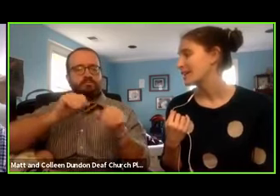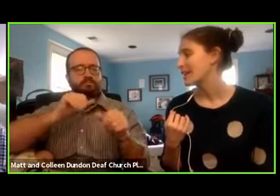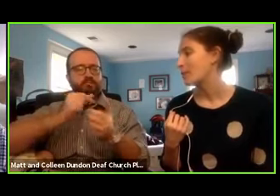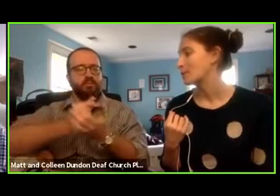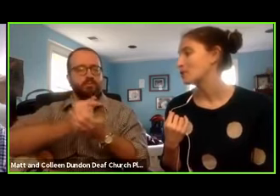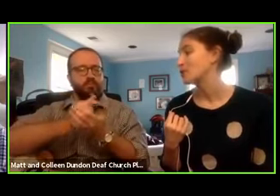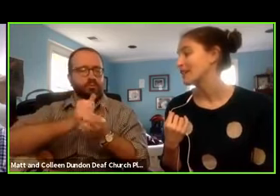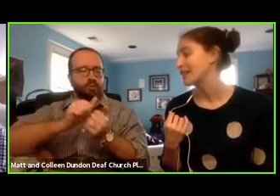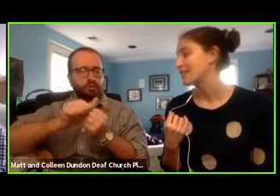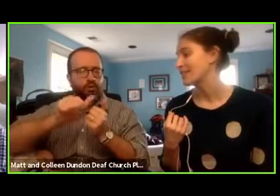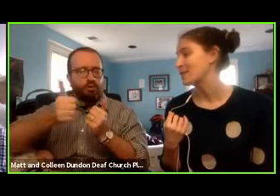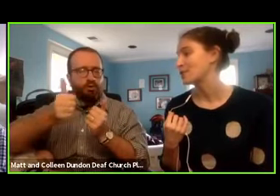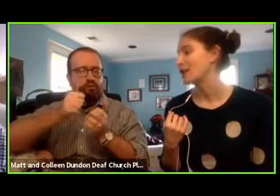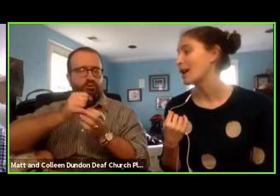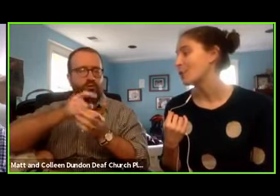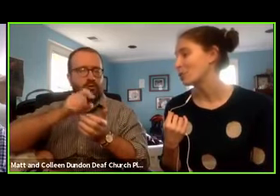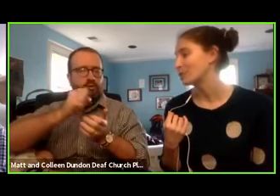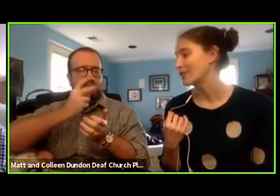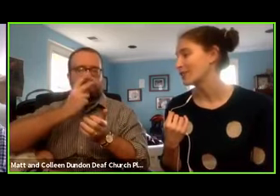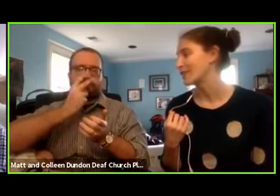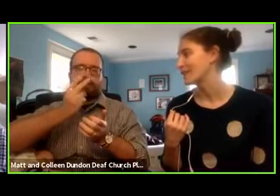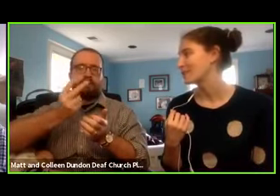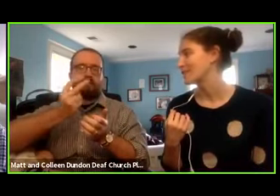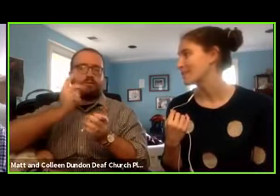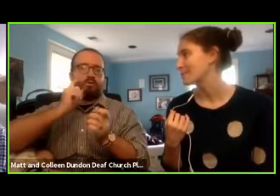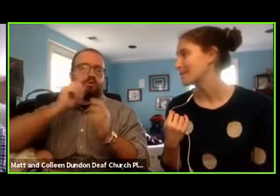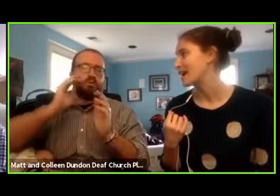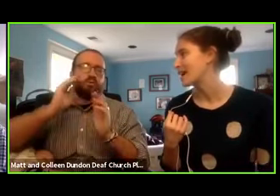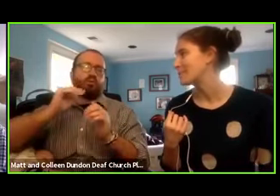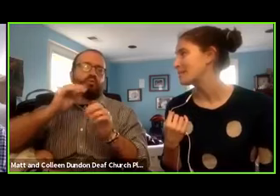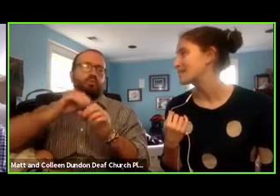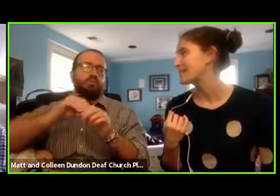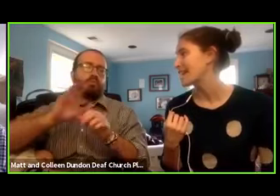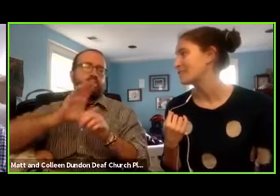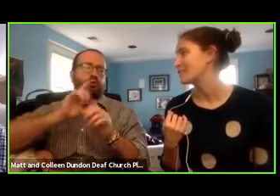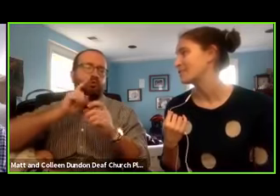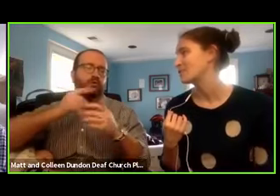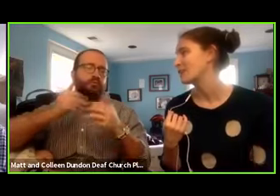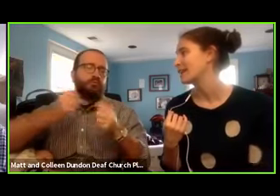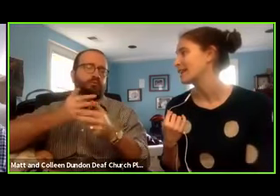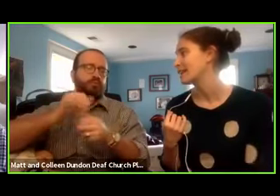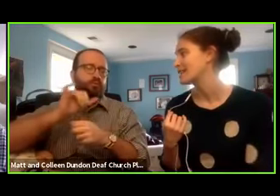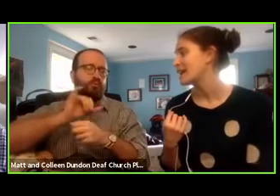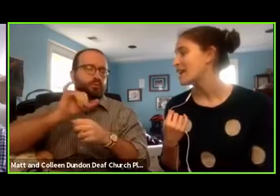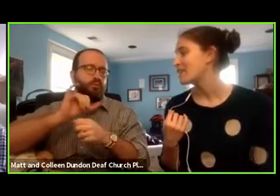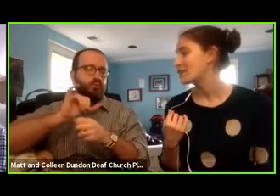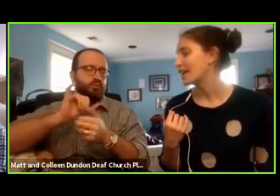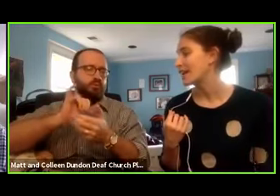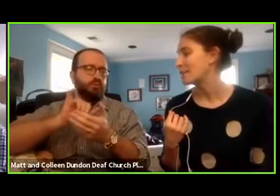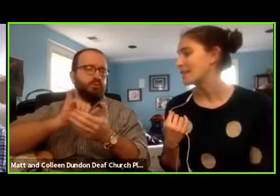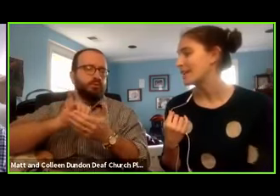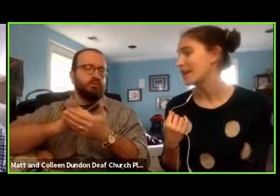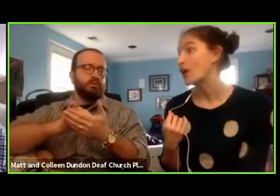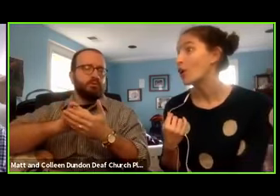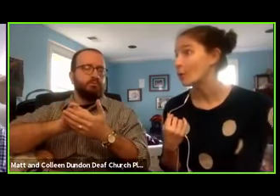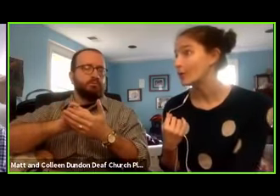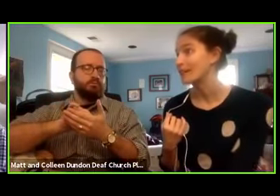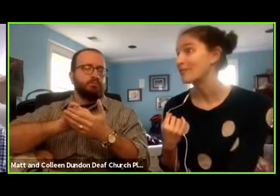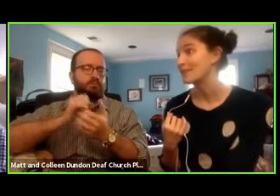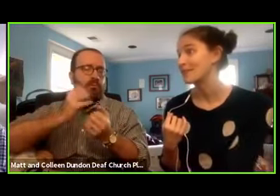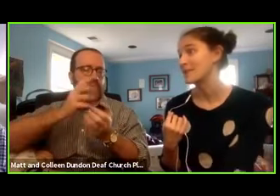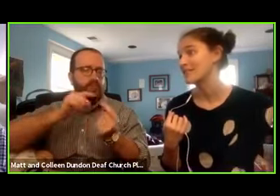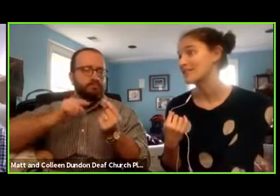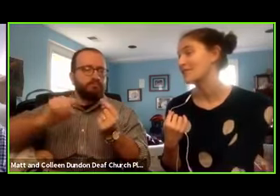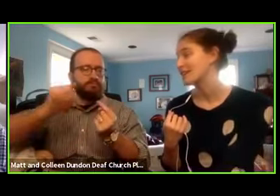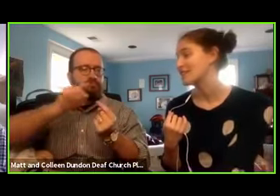the opportunity that they would grab hold of, that they'd redeem the time, be saved, that they'd recognize there can be a hope